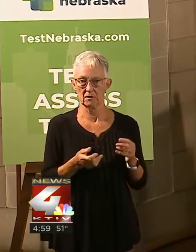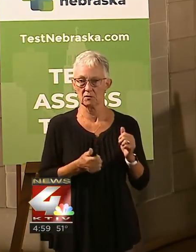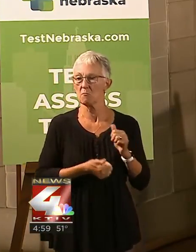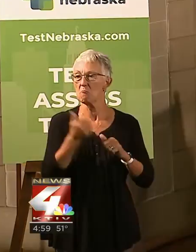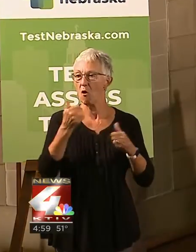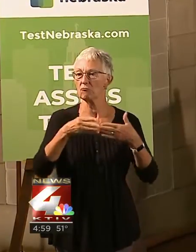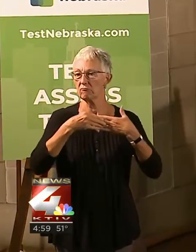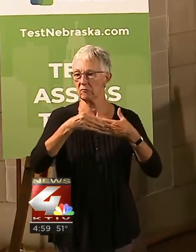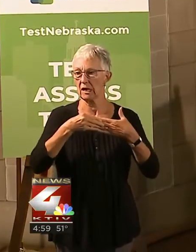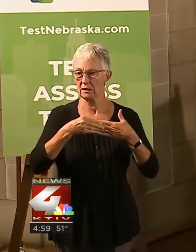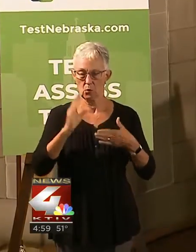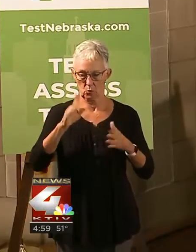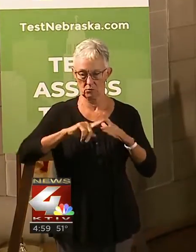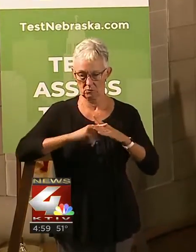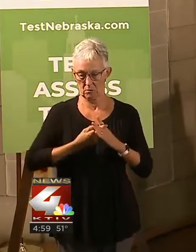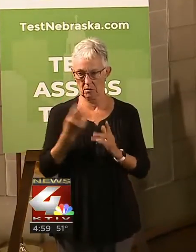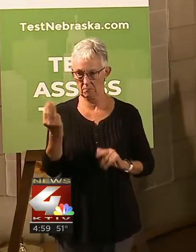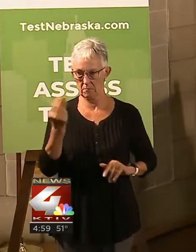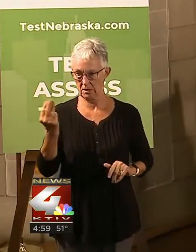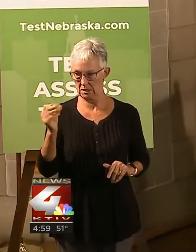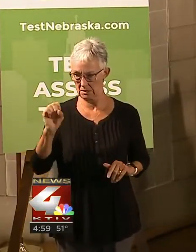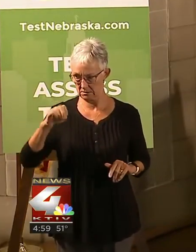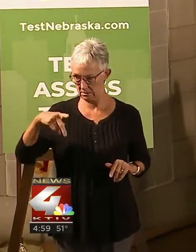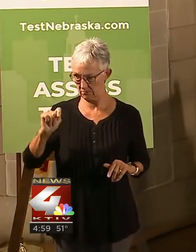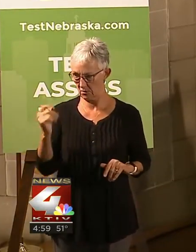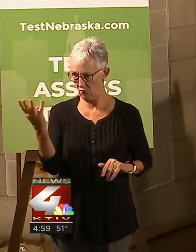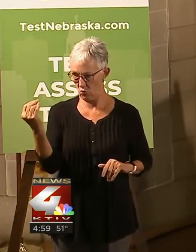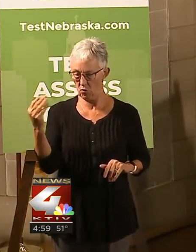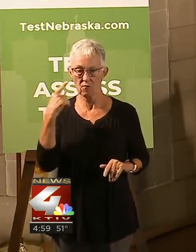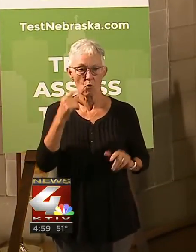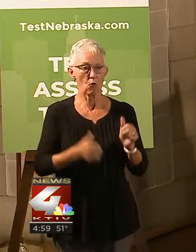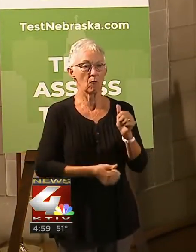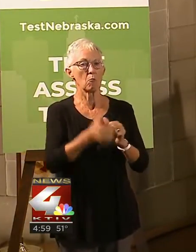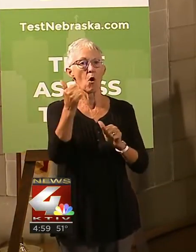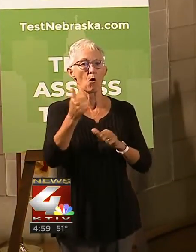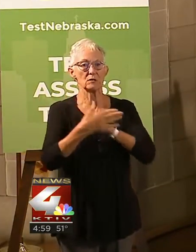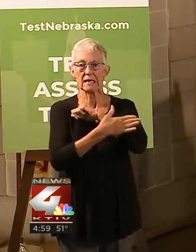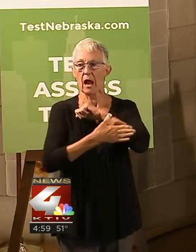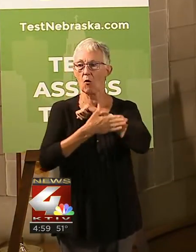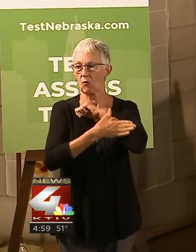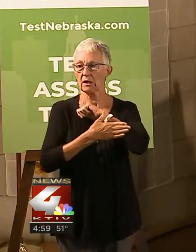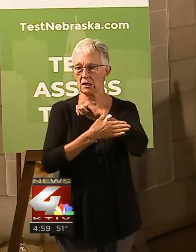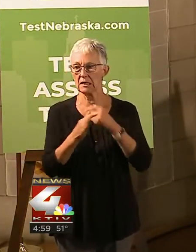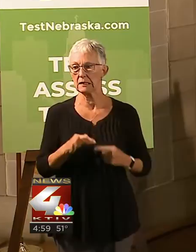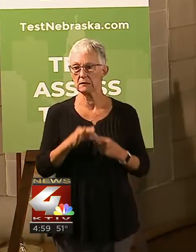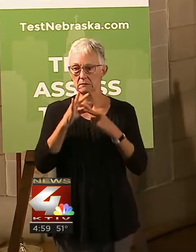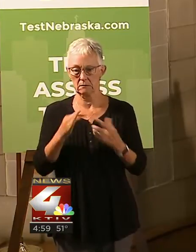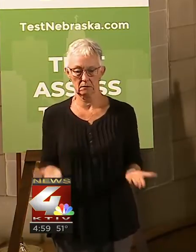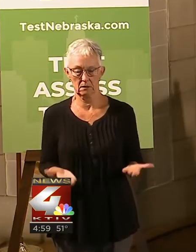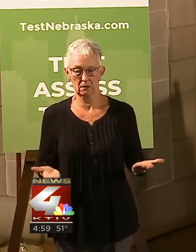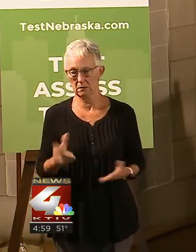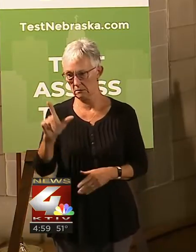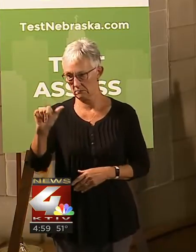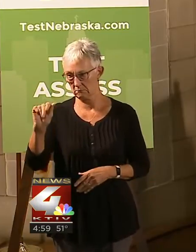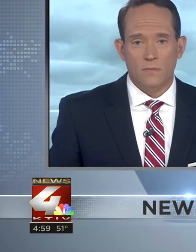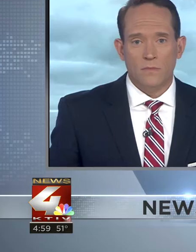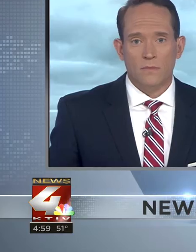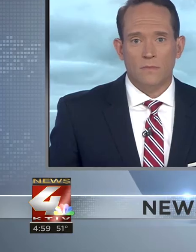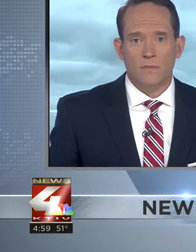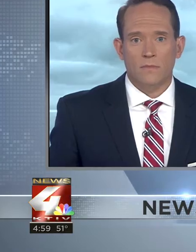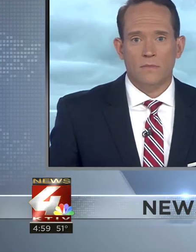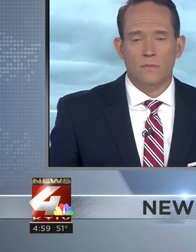COVID-19 mitigation measures across most of Nebraska are going to be eased back starting September 14th.